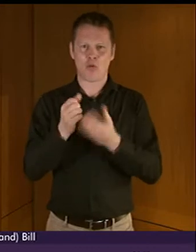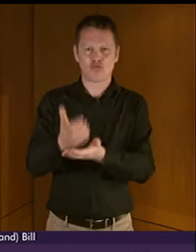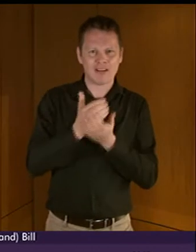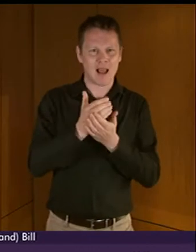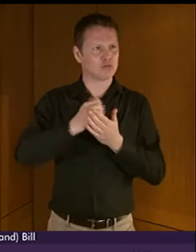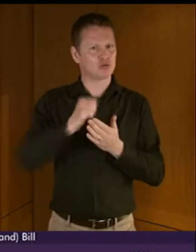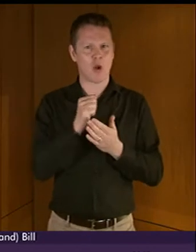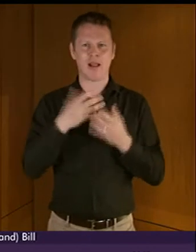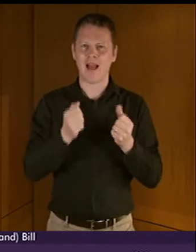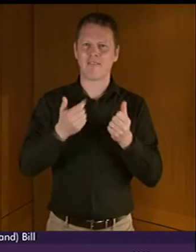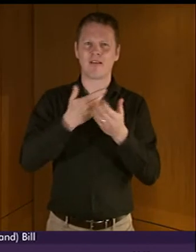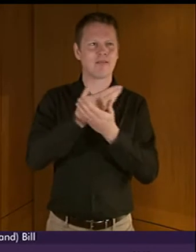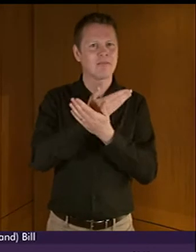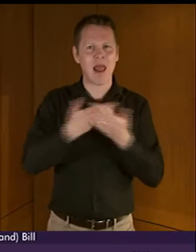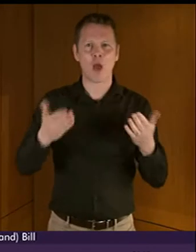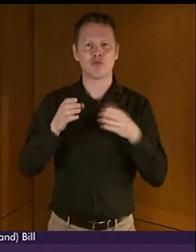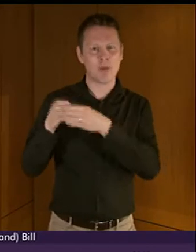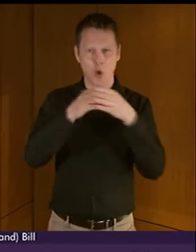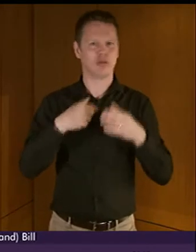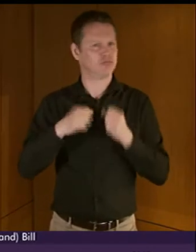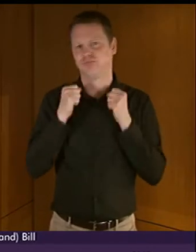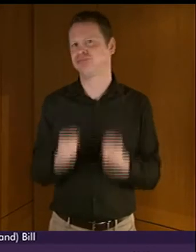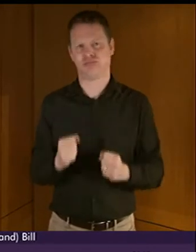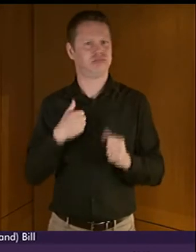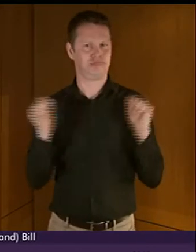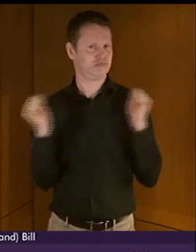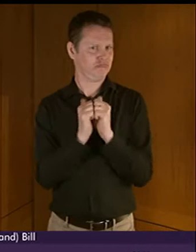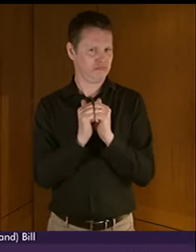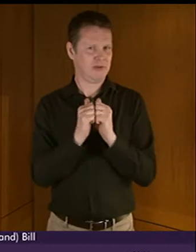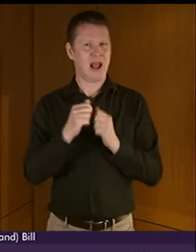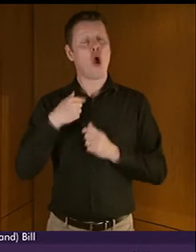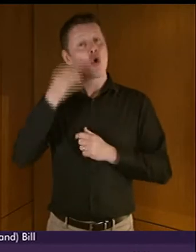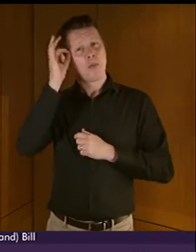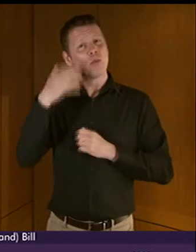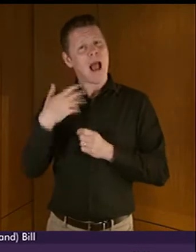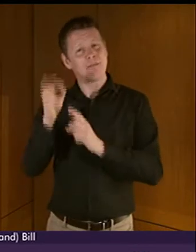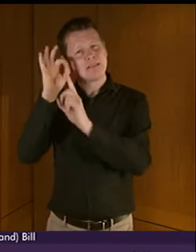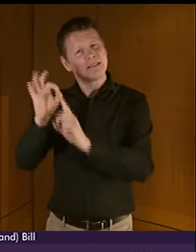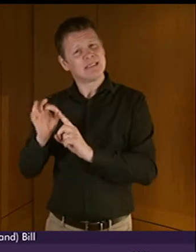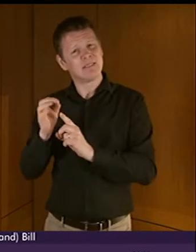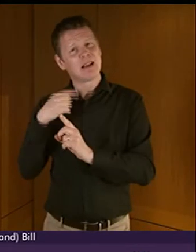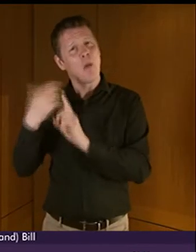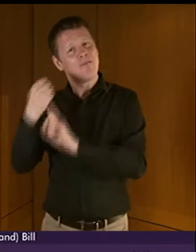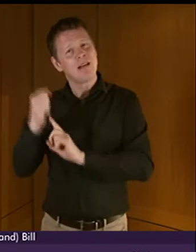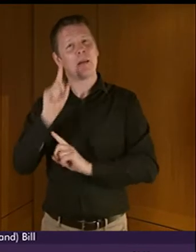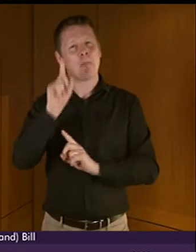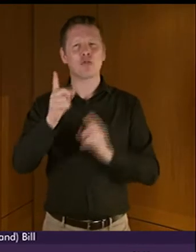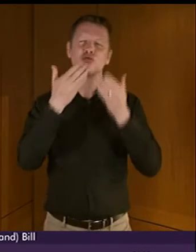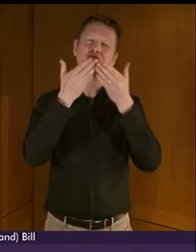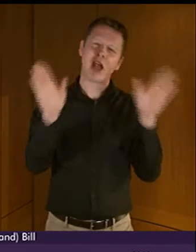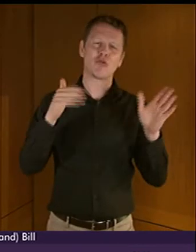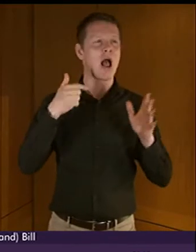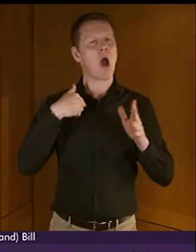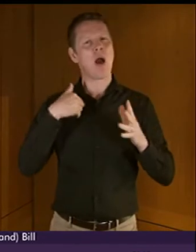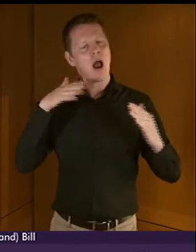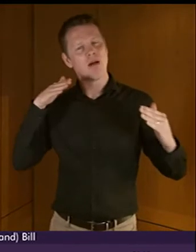minorities. Before I talk about the committee's findings on the specifics of the bill, I want to say a bit about our approach to the bill and particularly our